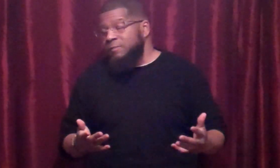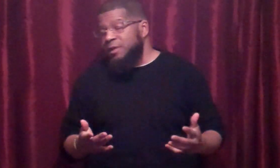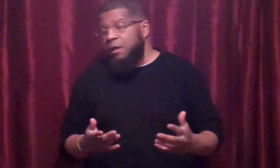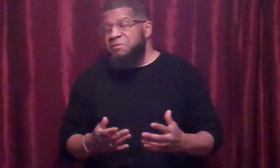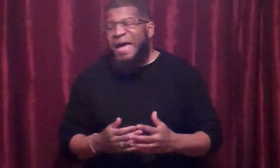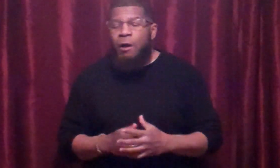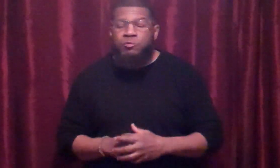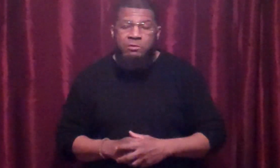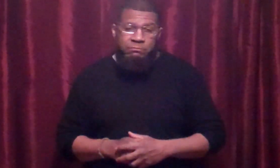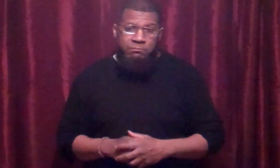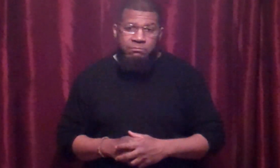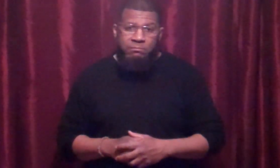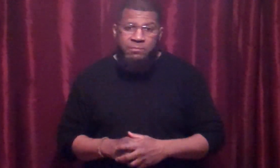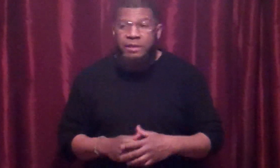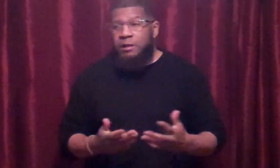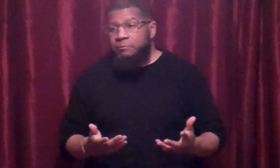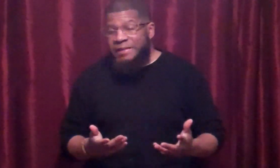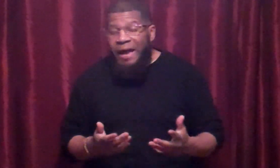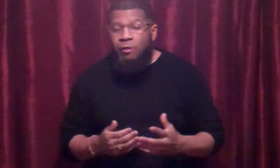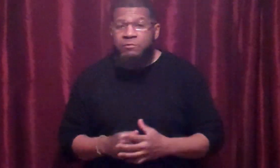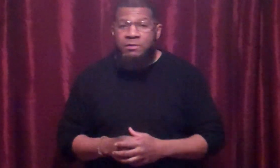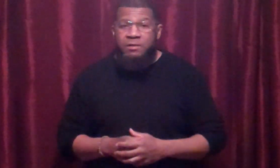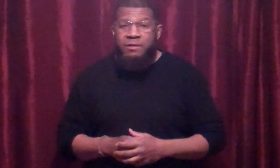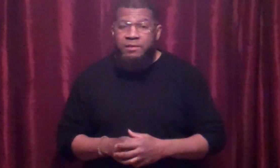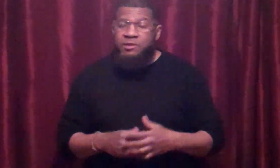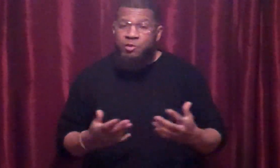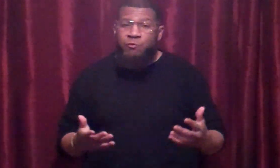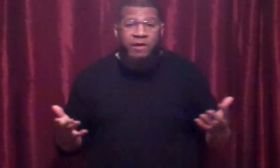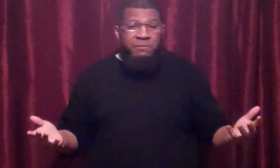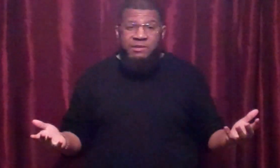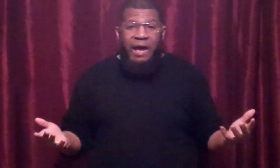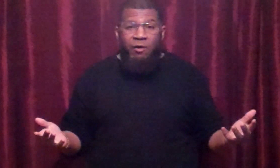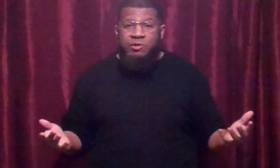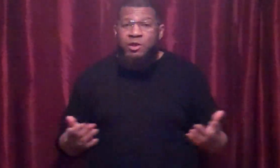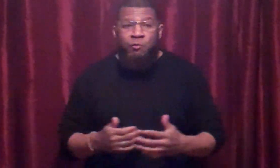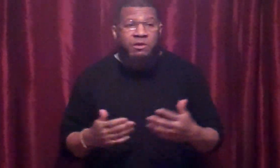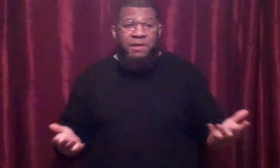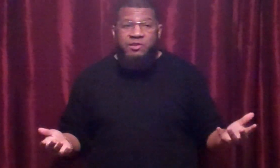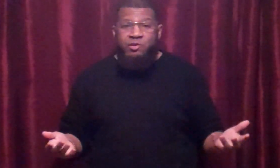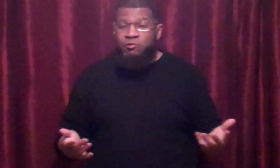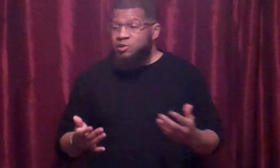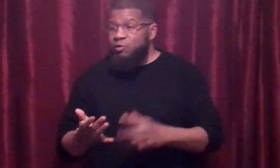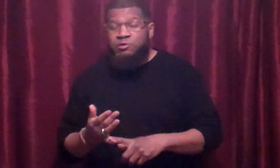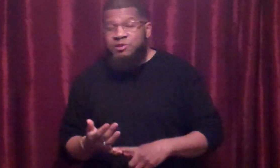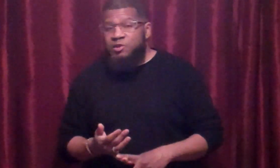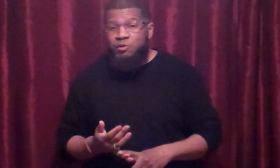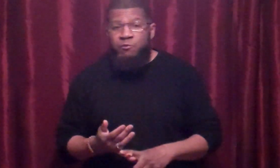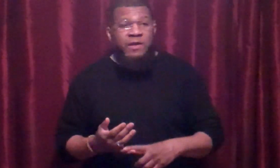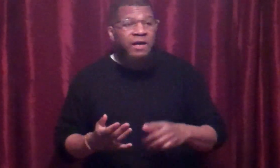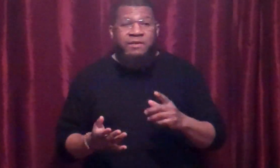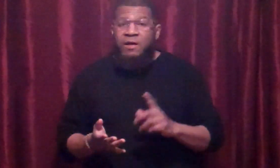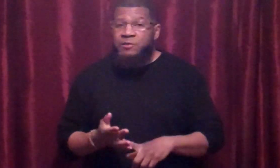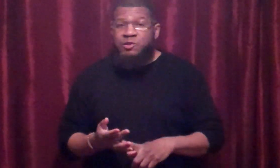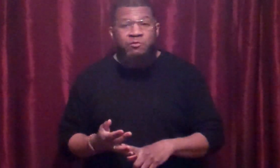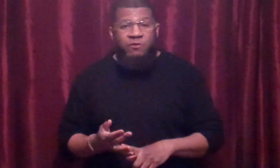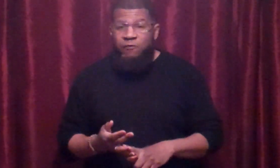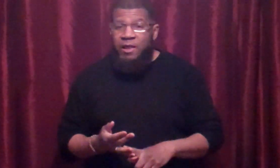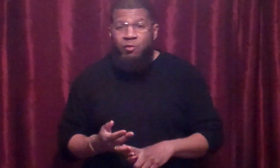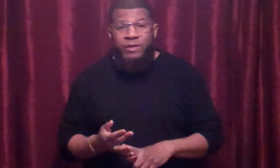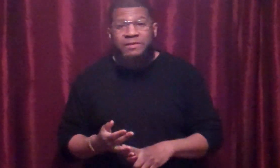Comes out. It comes out. The tooth comes out. One of my students loosens the tooth. Another student the following week